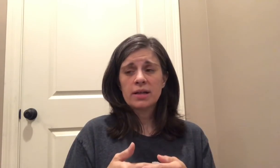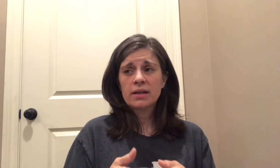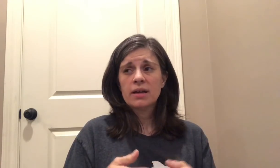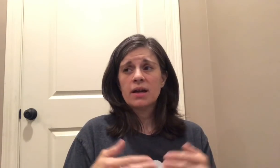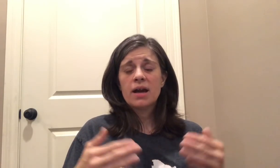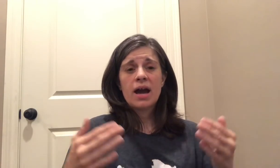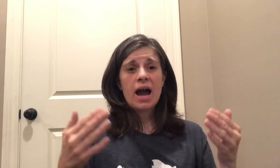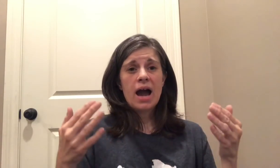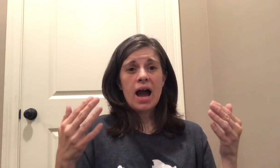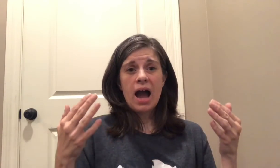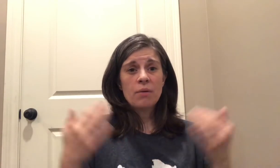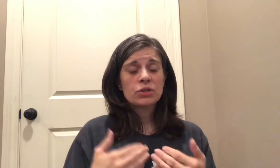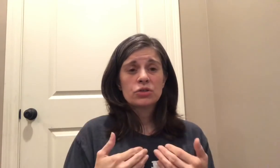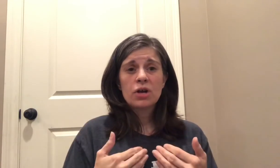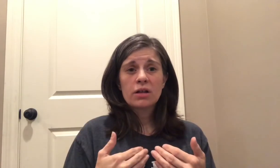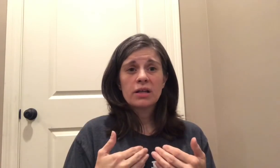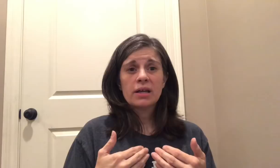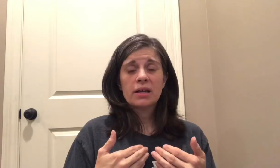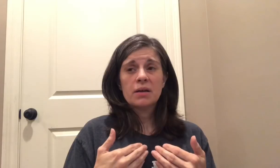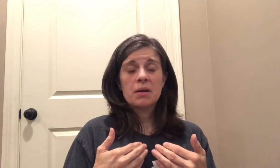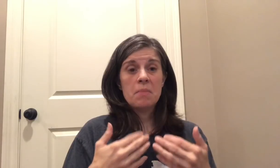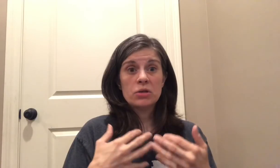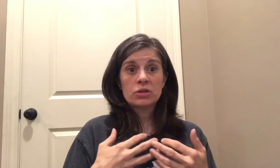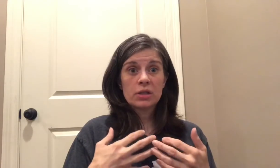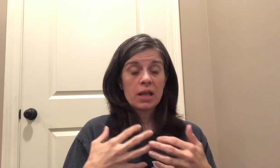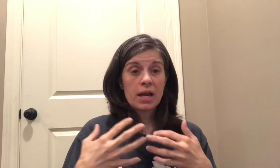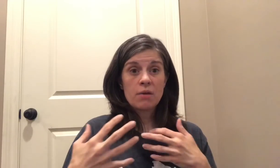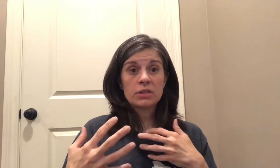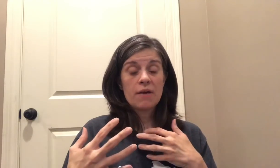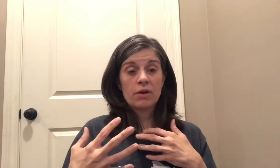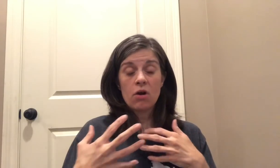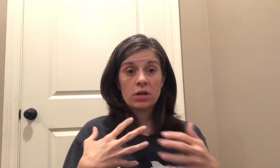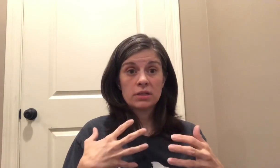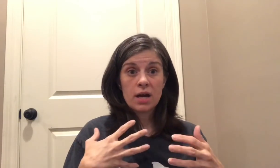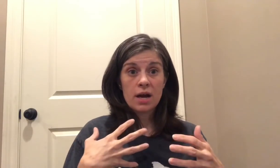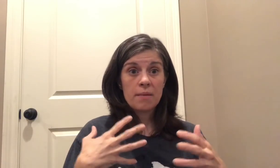I was struggling emotionally like I was having a hard time